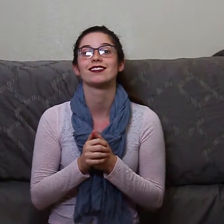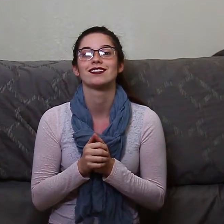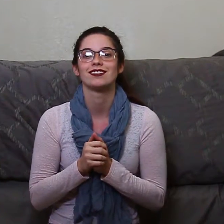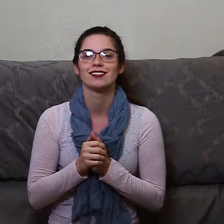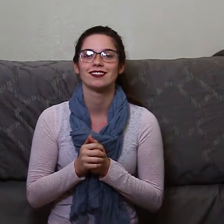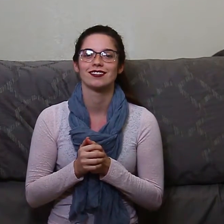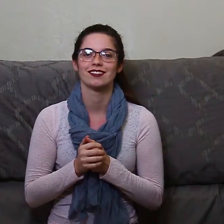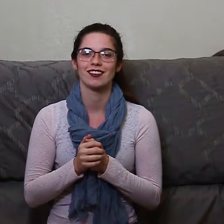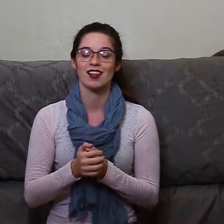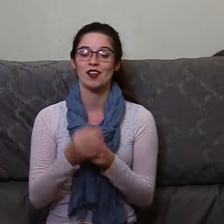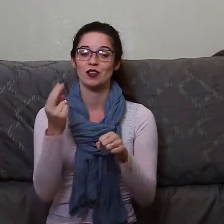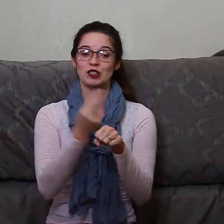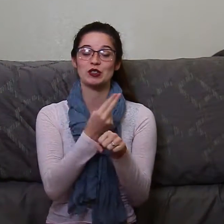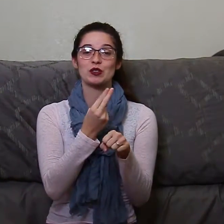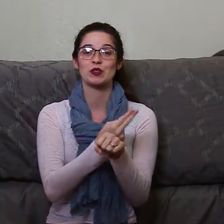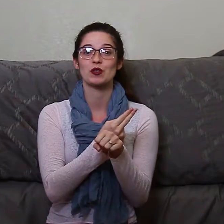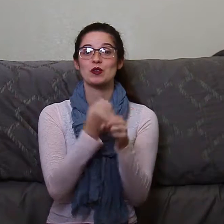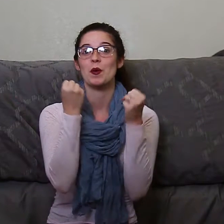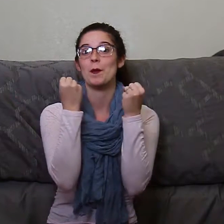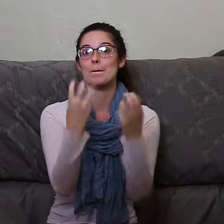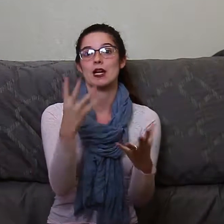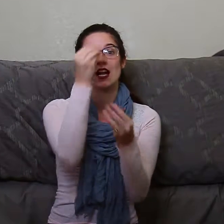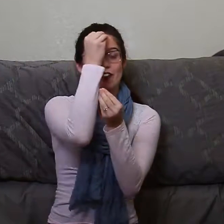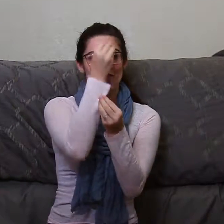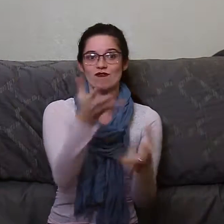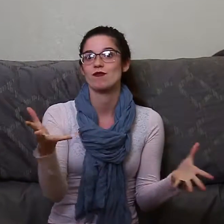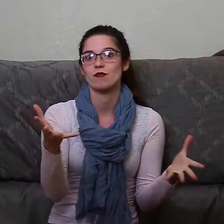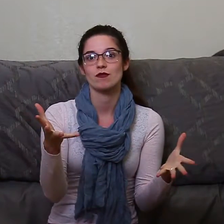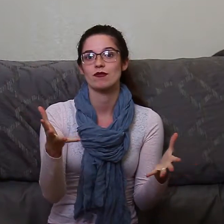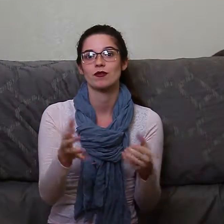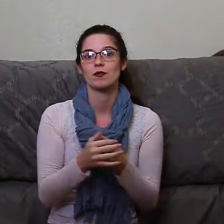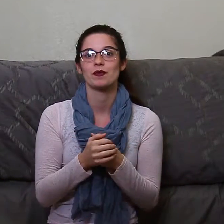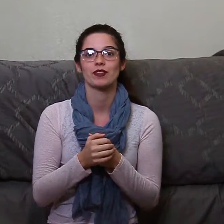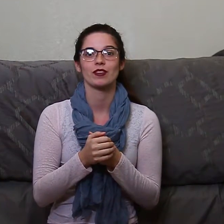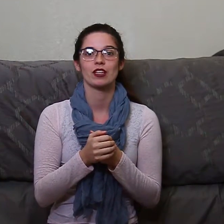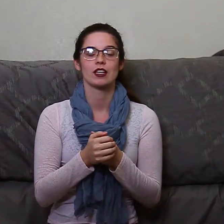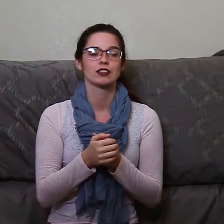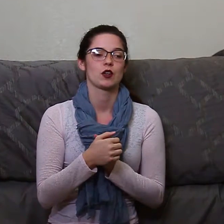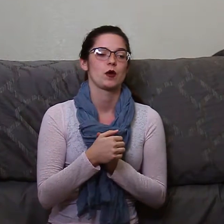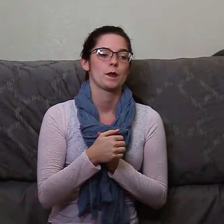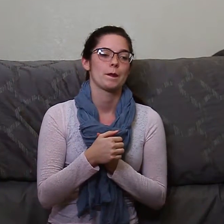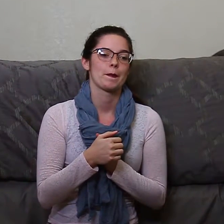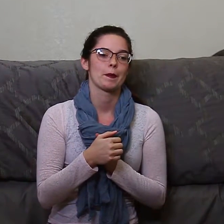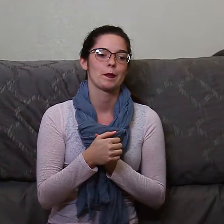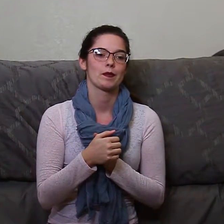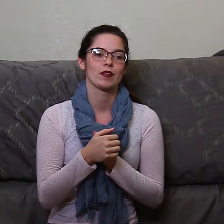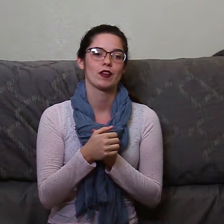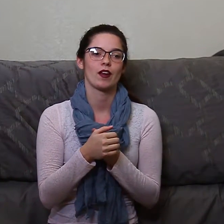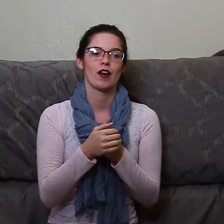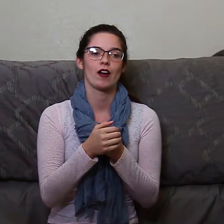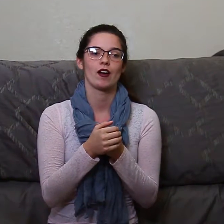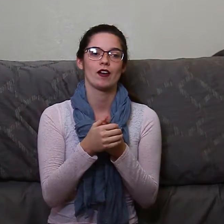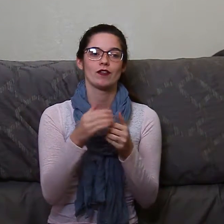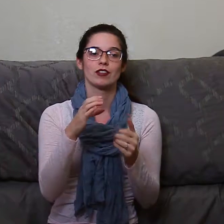and advertising predictions. But the majority of their users are coming at it from the design side. So if you are a designer,